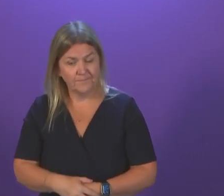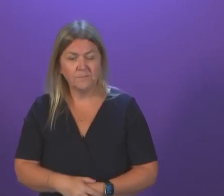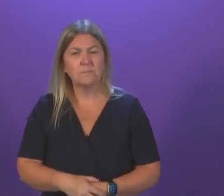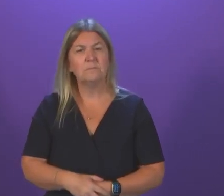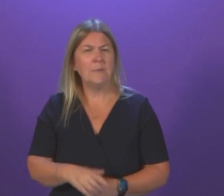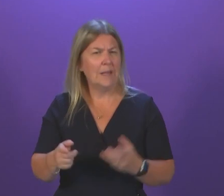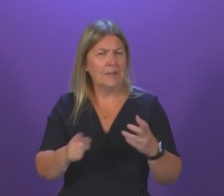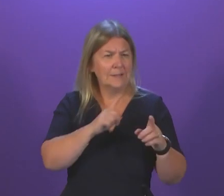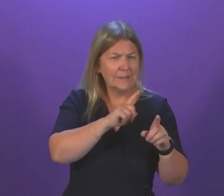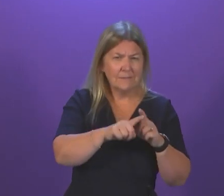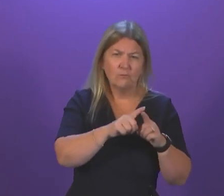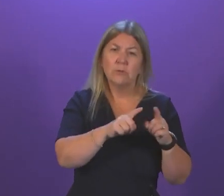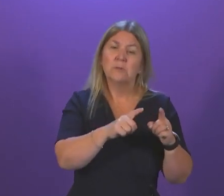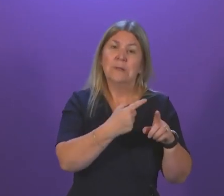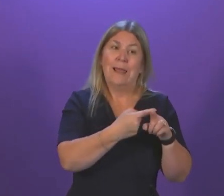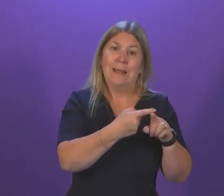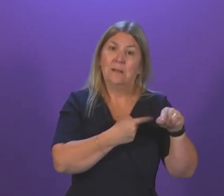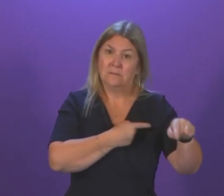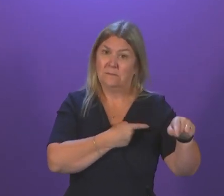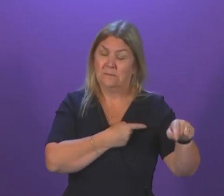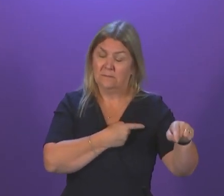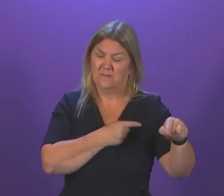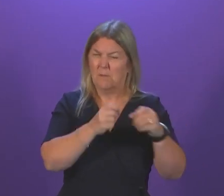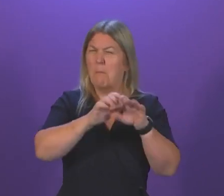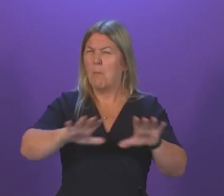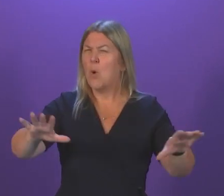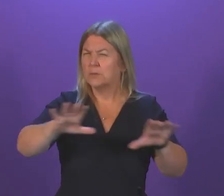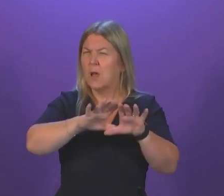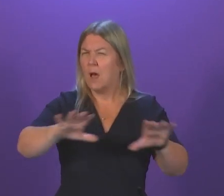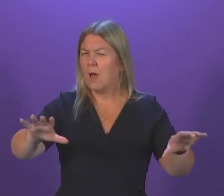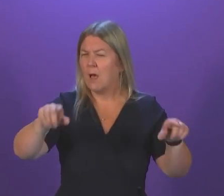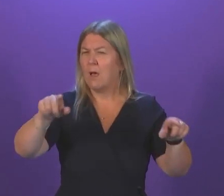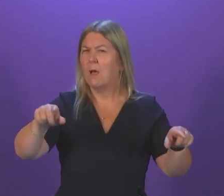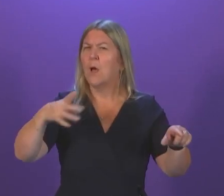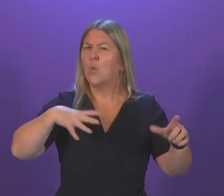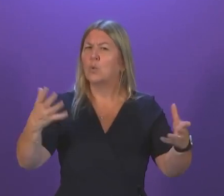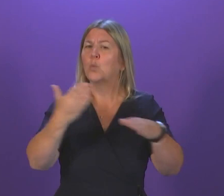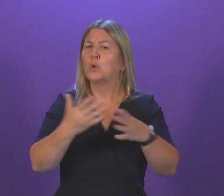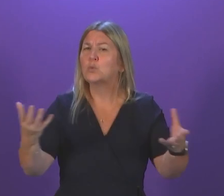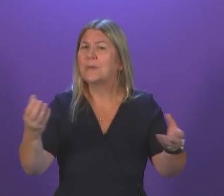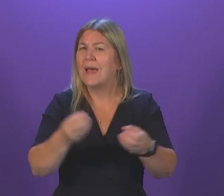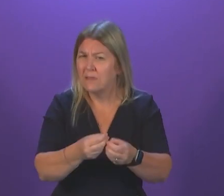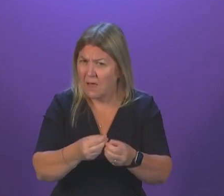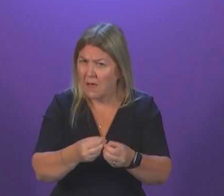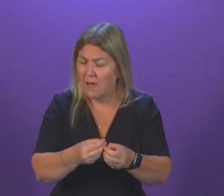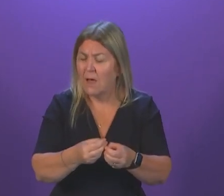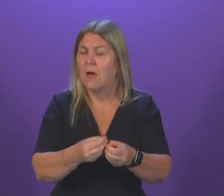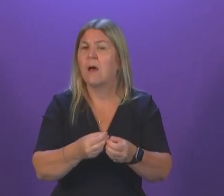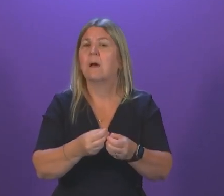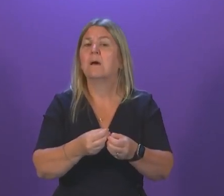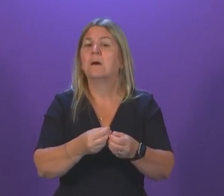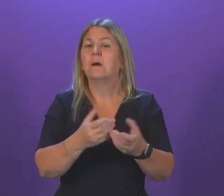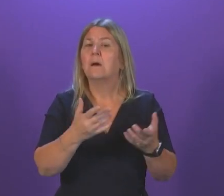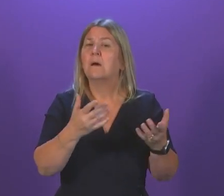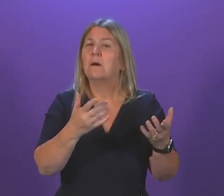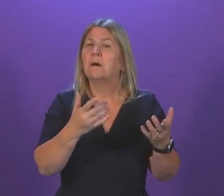councils to win the City of Culture status for the Borderlands region. It is not entirely clear why, other than the fact that we involve